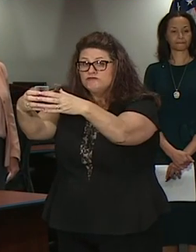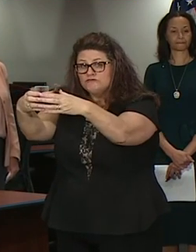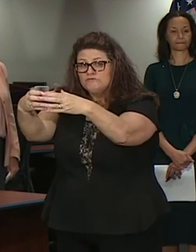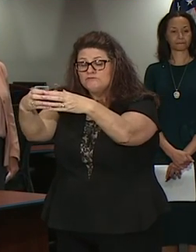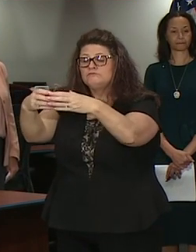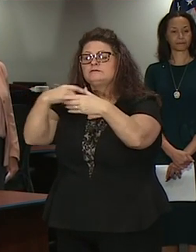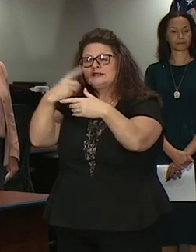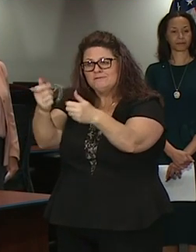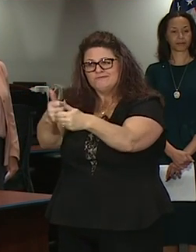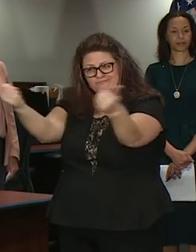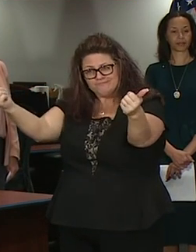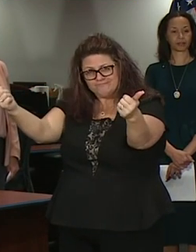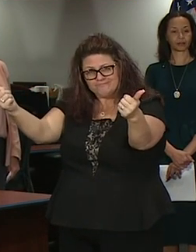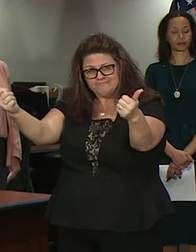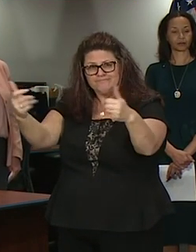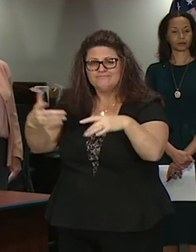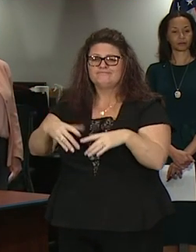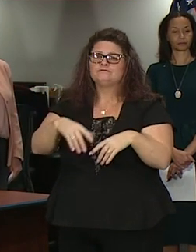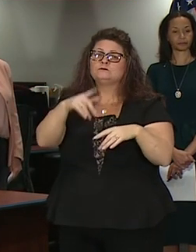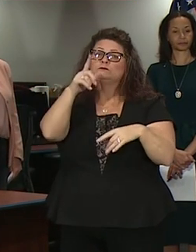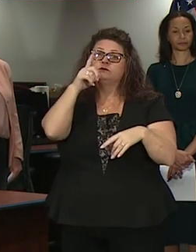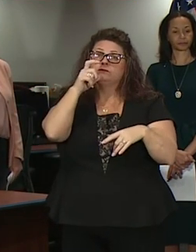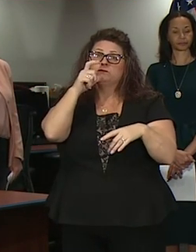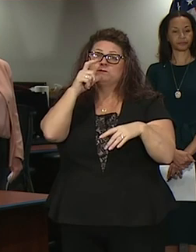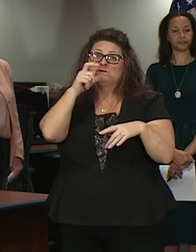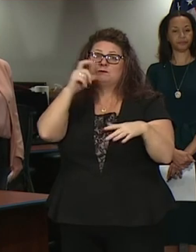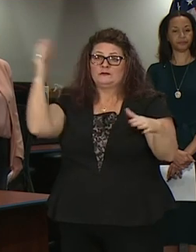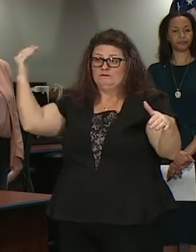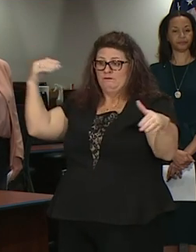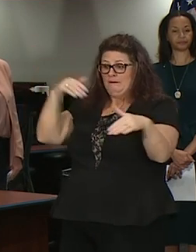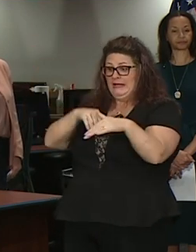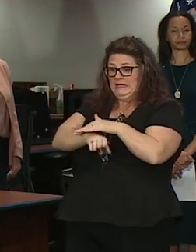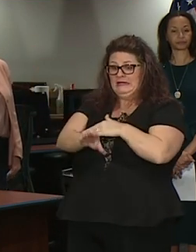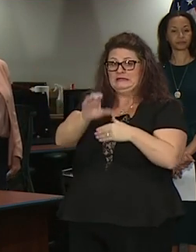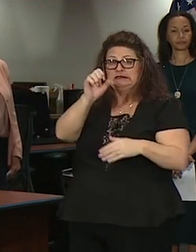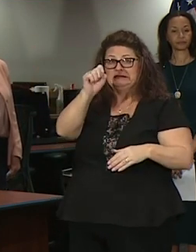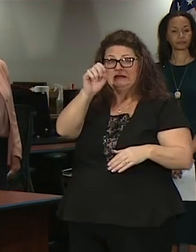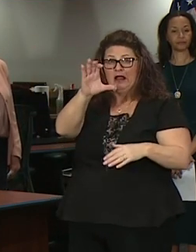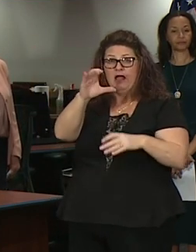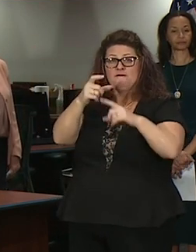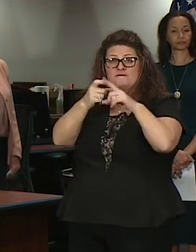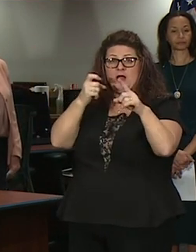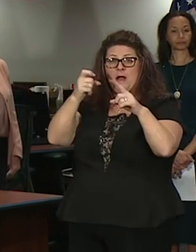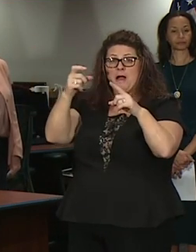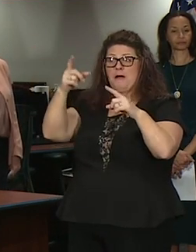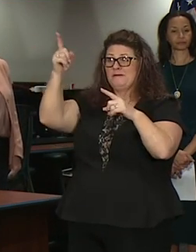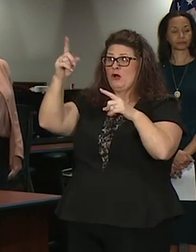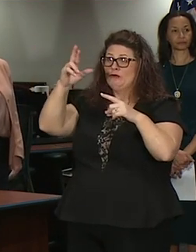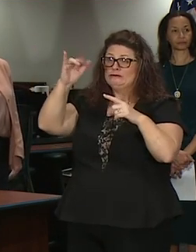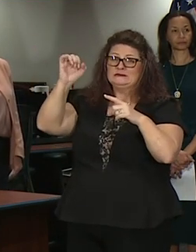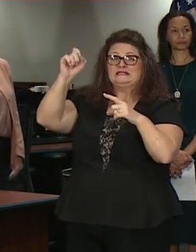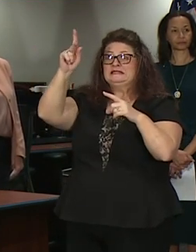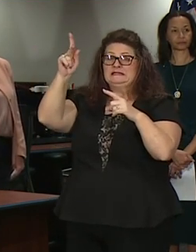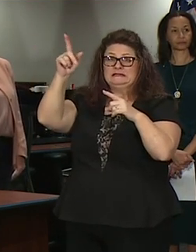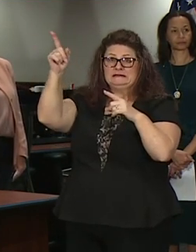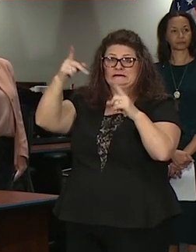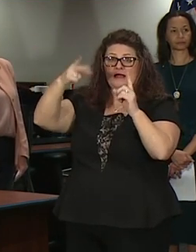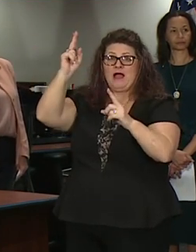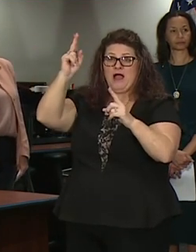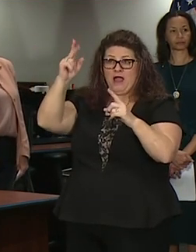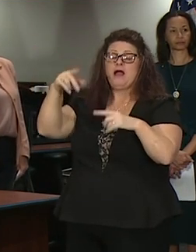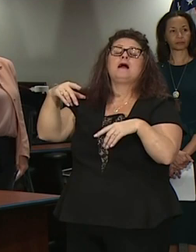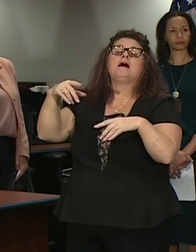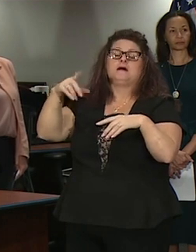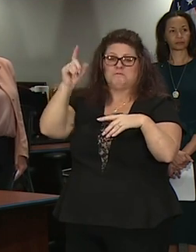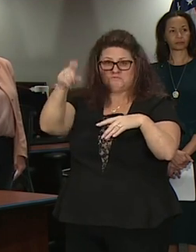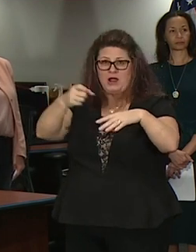we've required self quarantine of individuals entering South Carolina from high-risk areas we've closed public access to